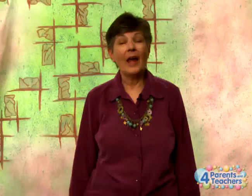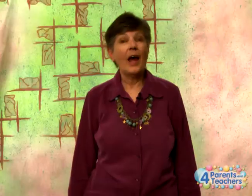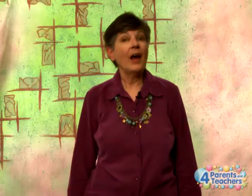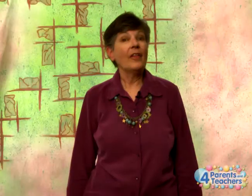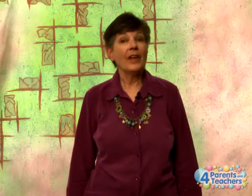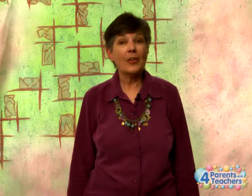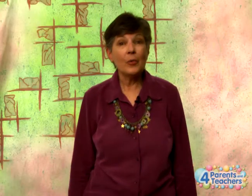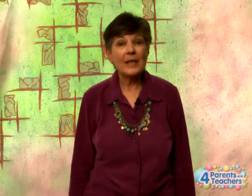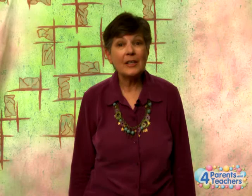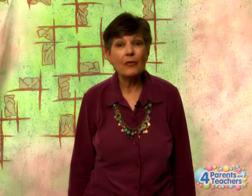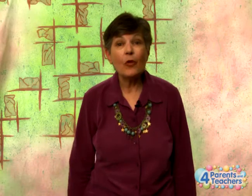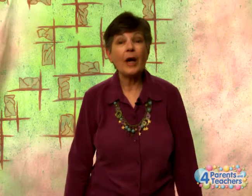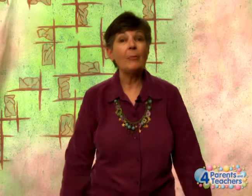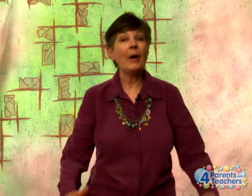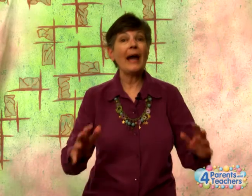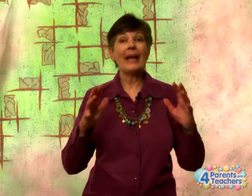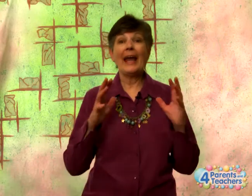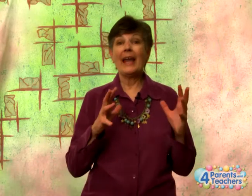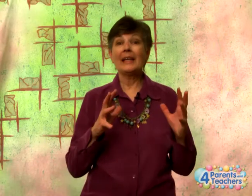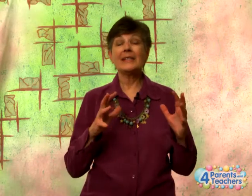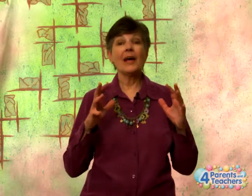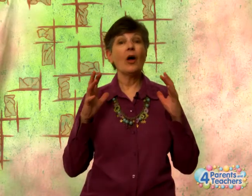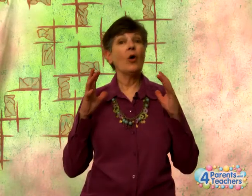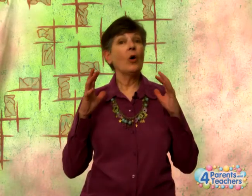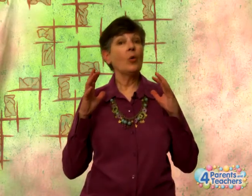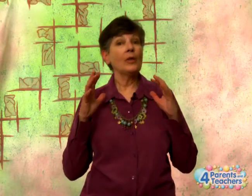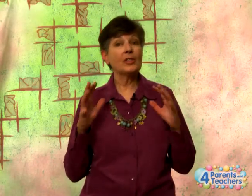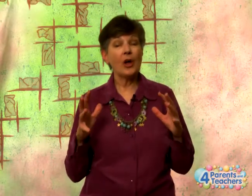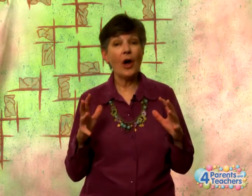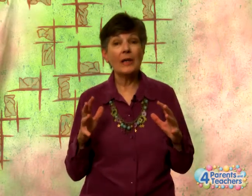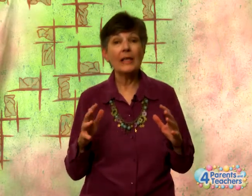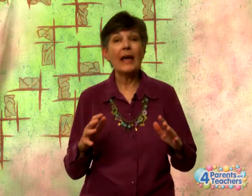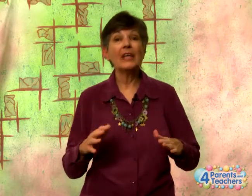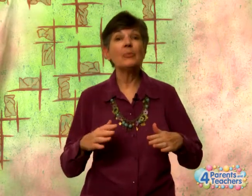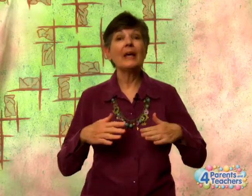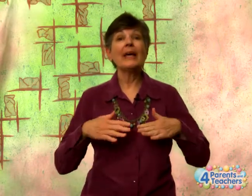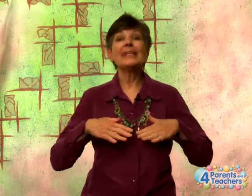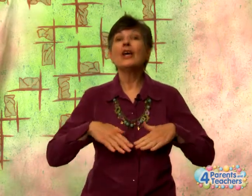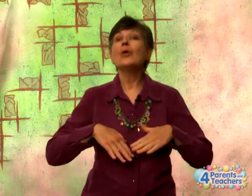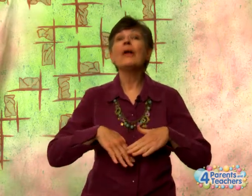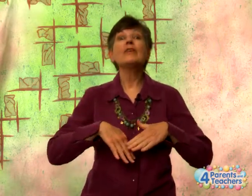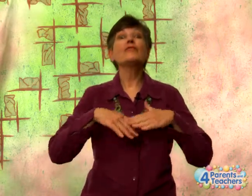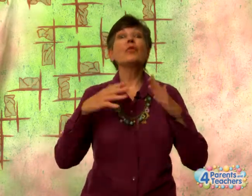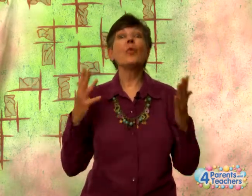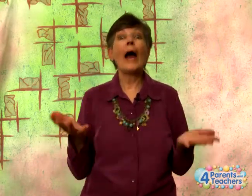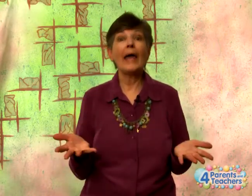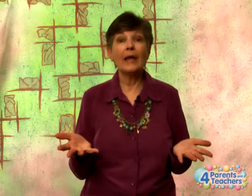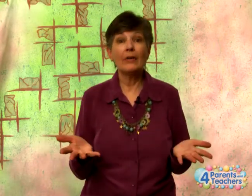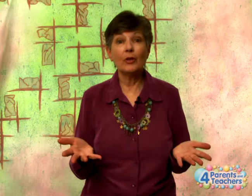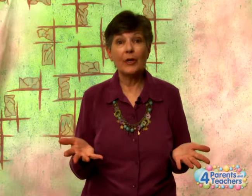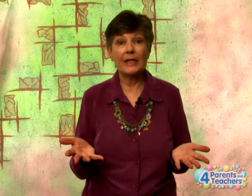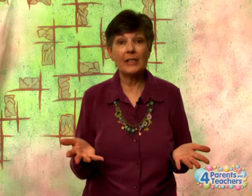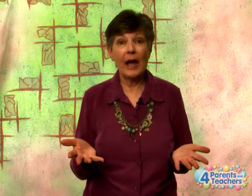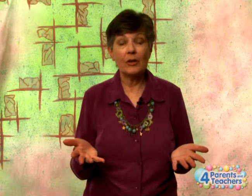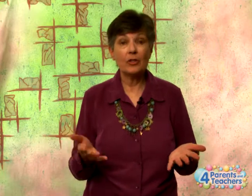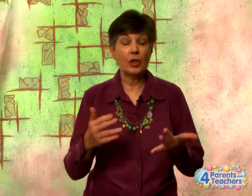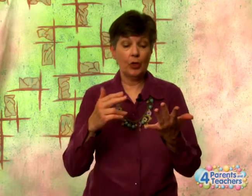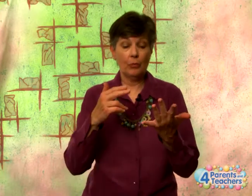The other reason for combining ASL with songs is because you have this variety of learning styles. You can learn